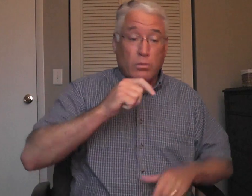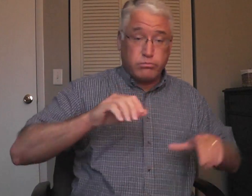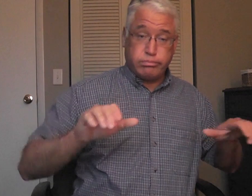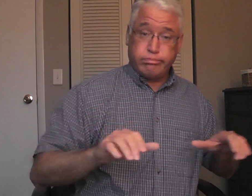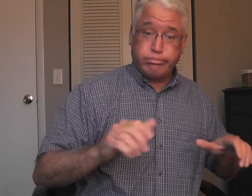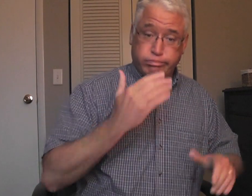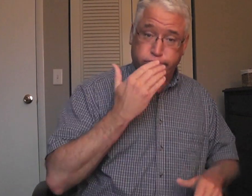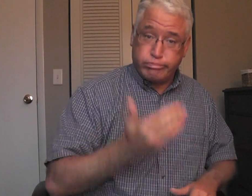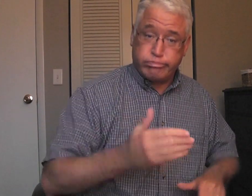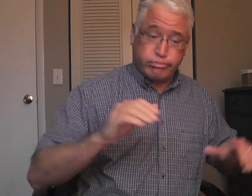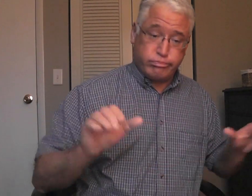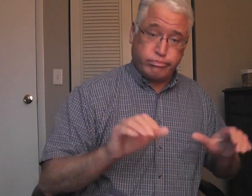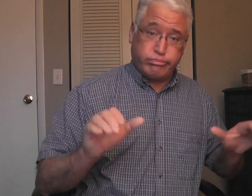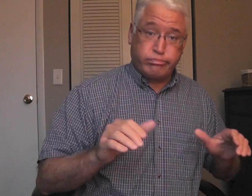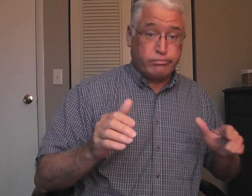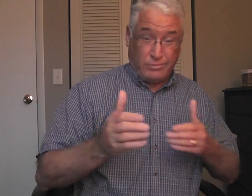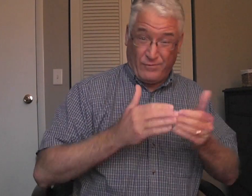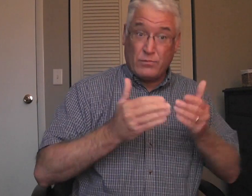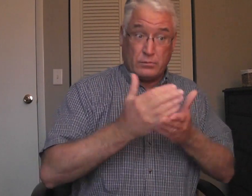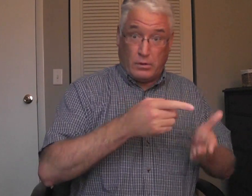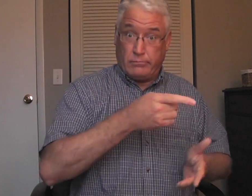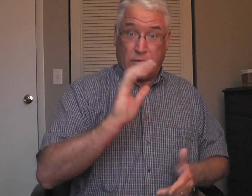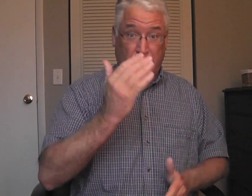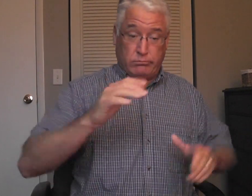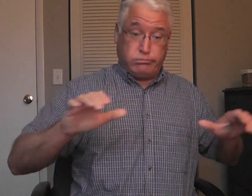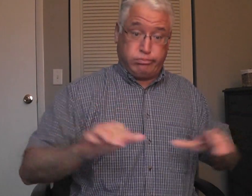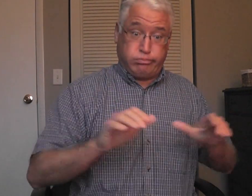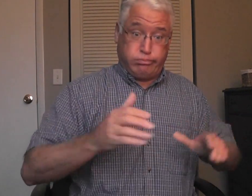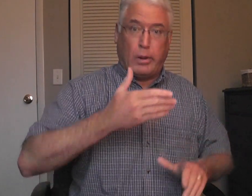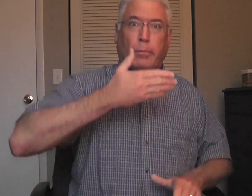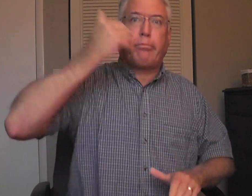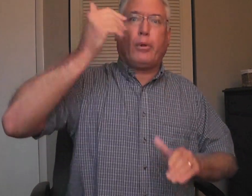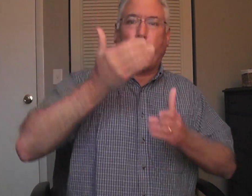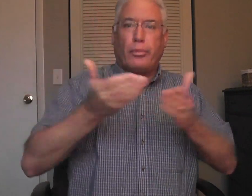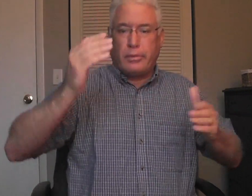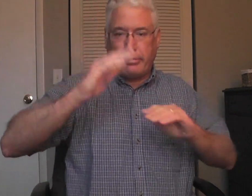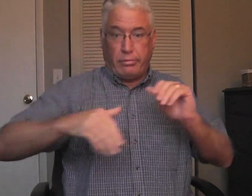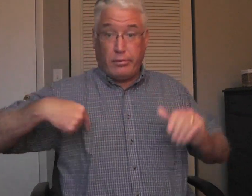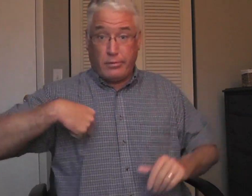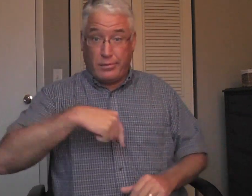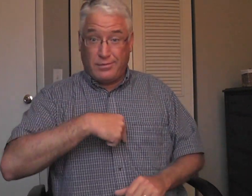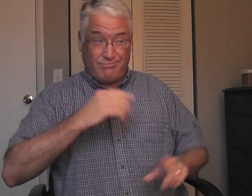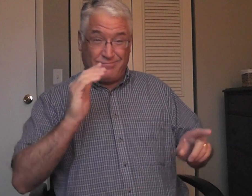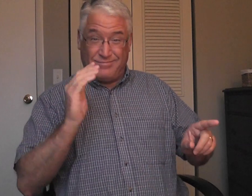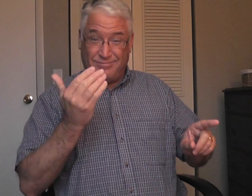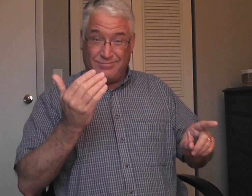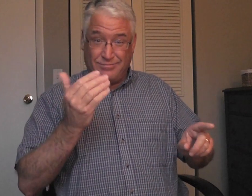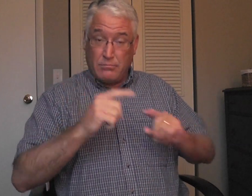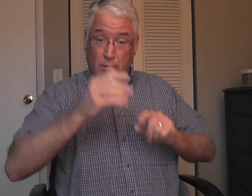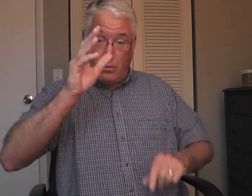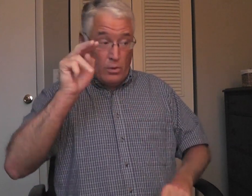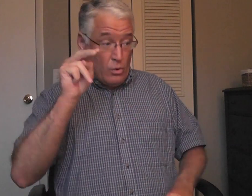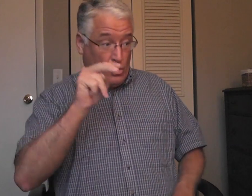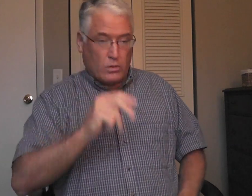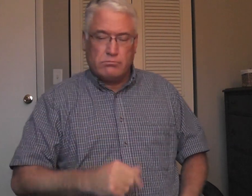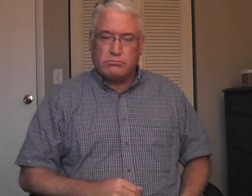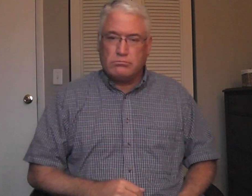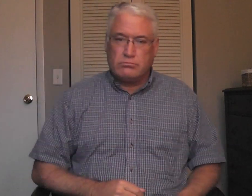Others who do not have faith in Christ, they do good things. Sometimes they do better things than we who are in Christ. Does